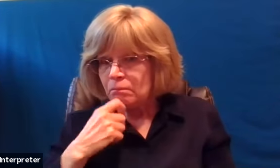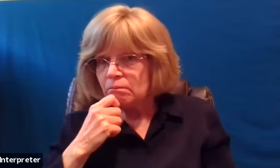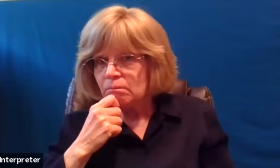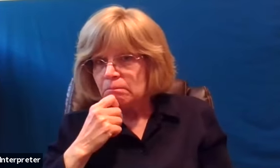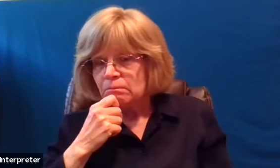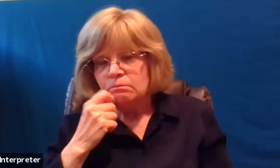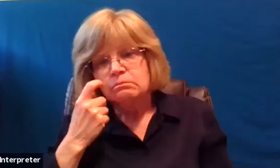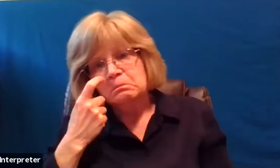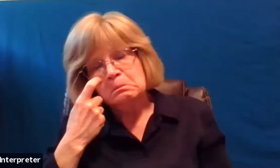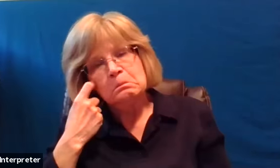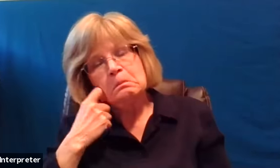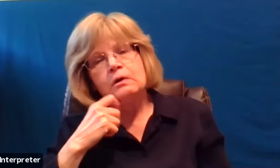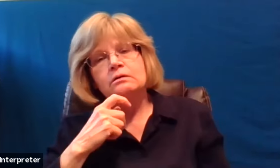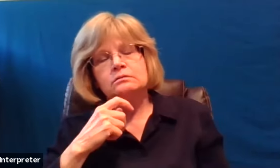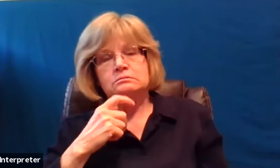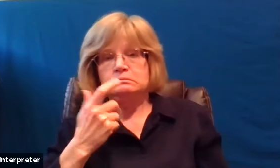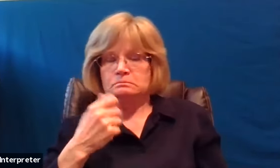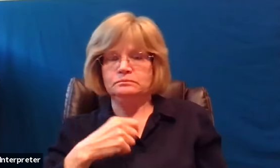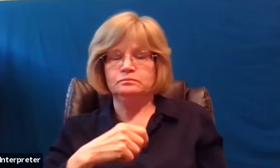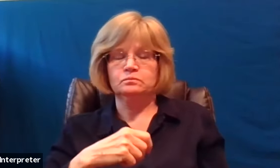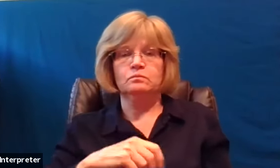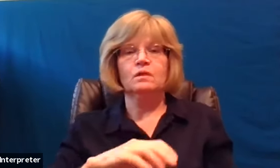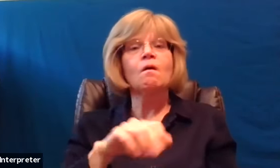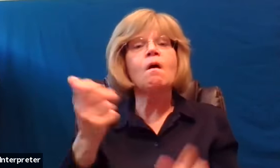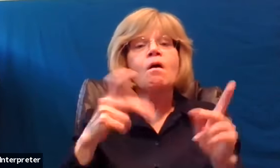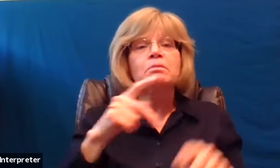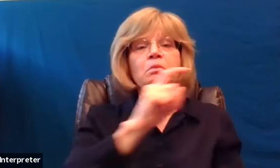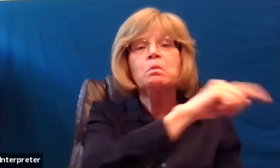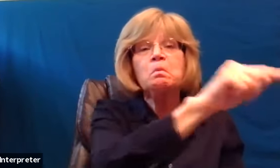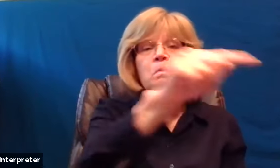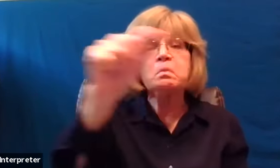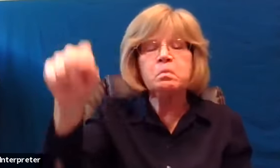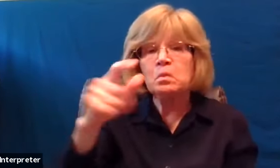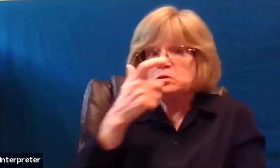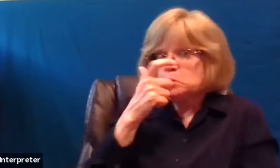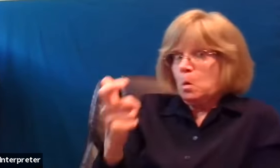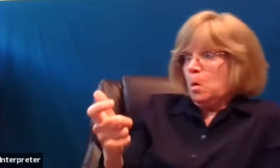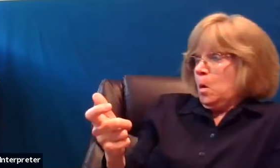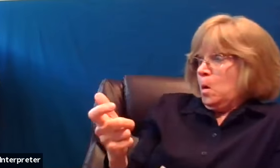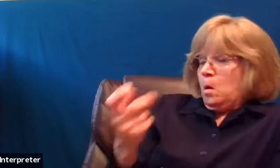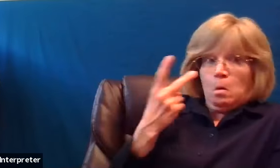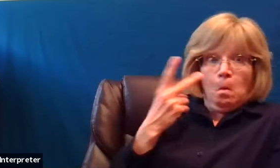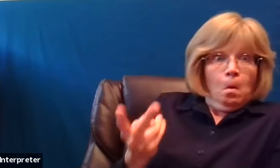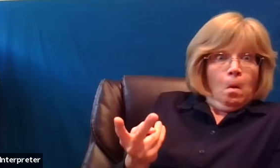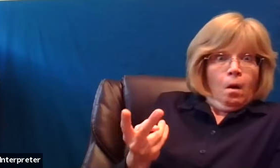now eyewitness eyewitnesses to this exchange between the servants are appalled